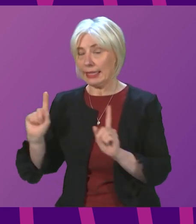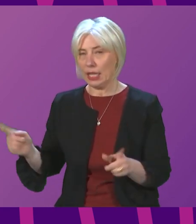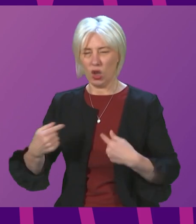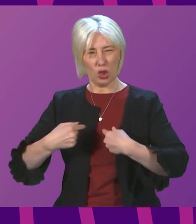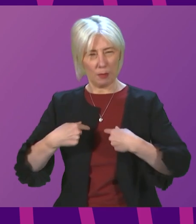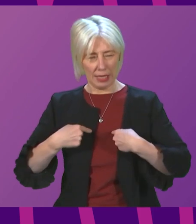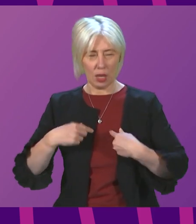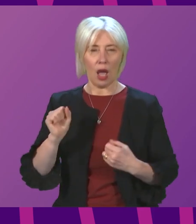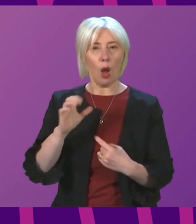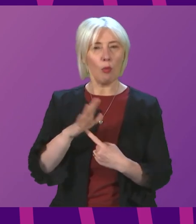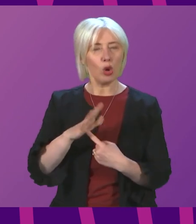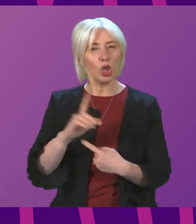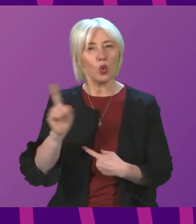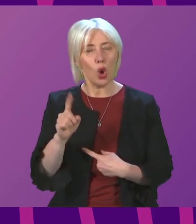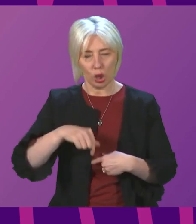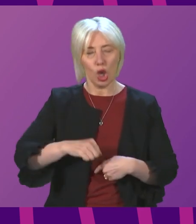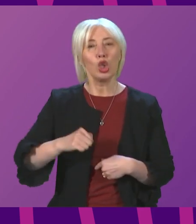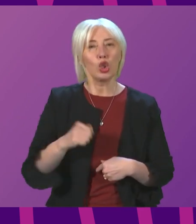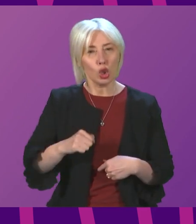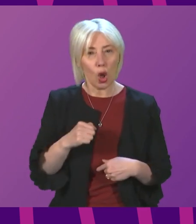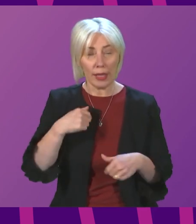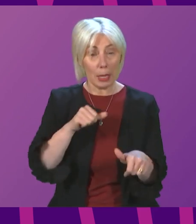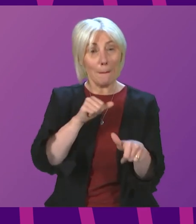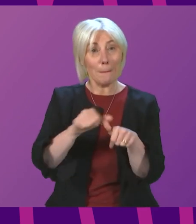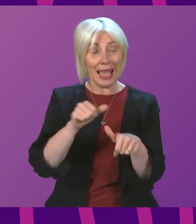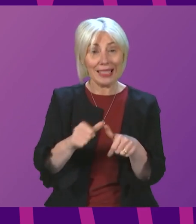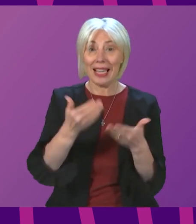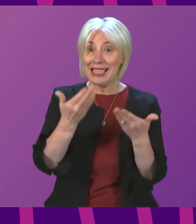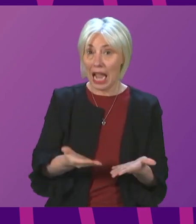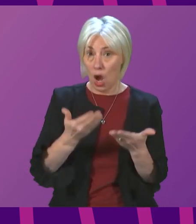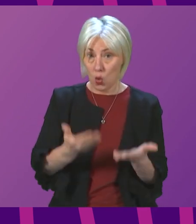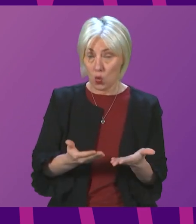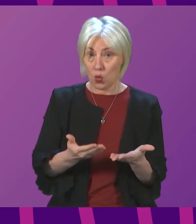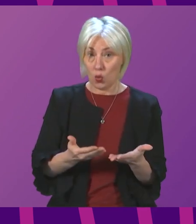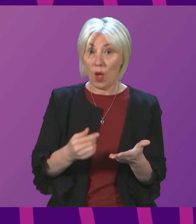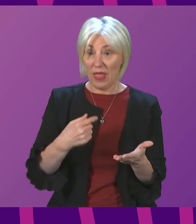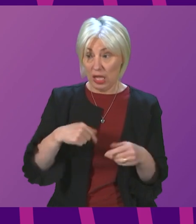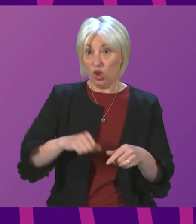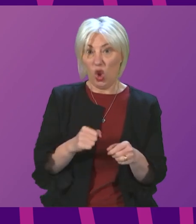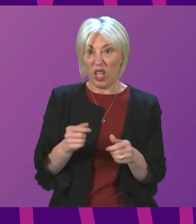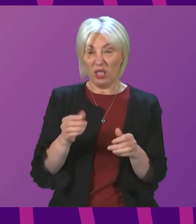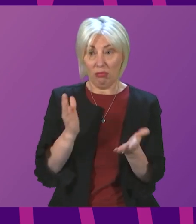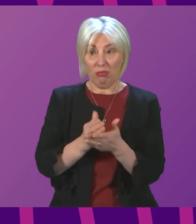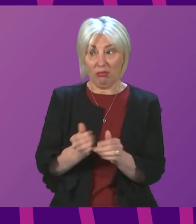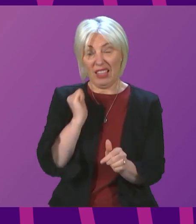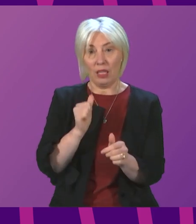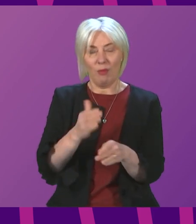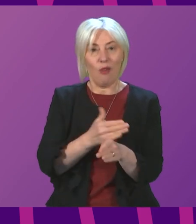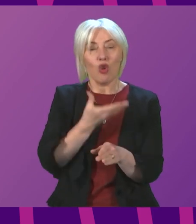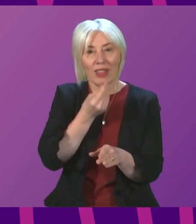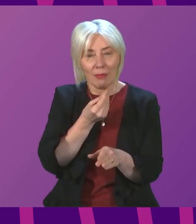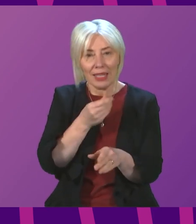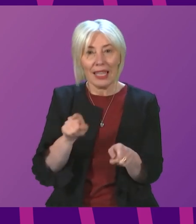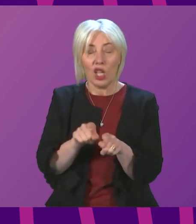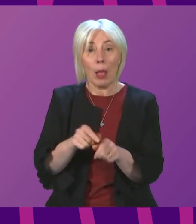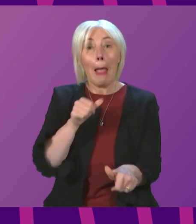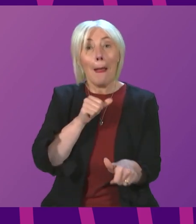matters is that Scotland is doing better now than we were doing before Christmas and better now than we might have